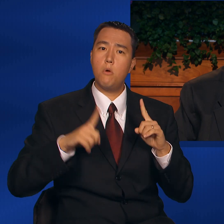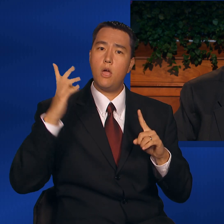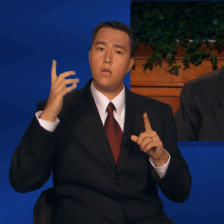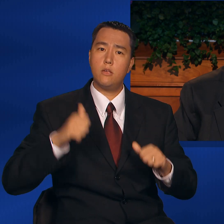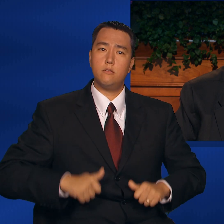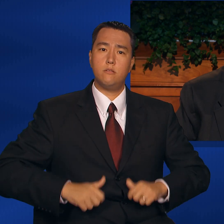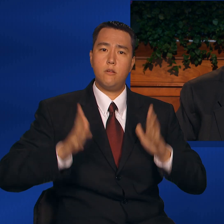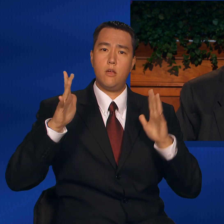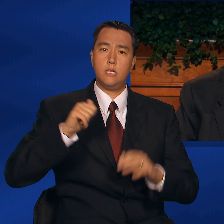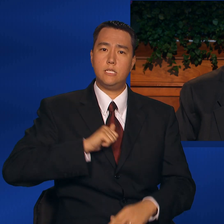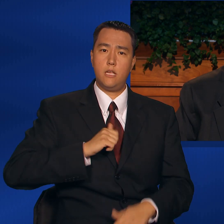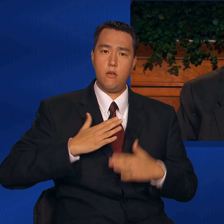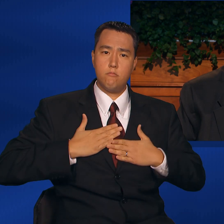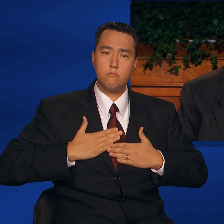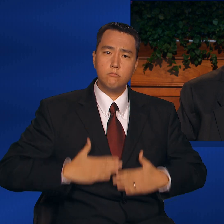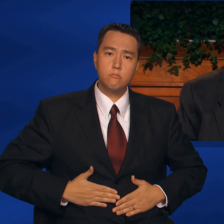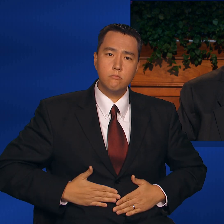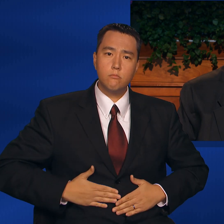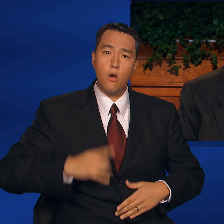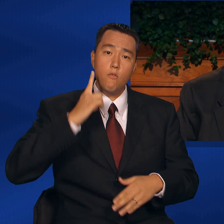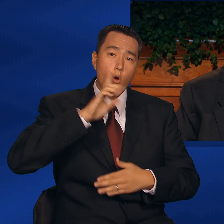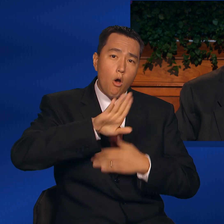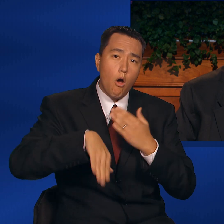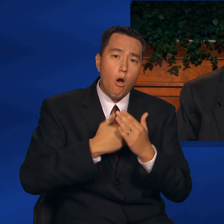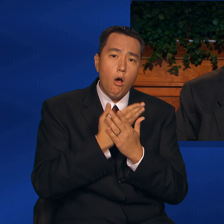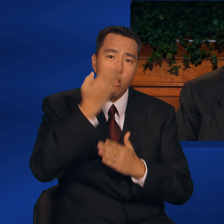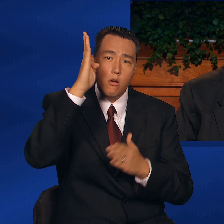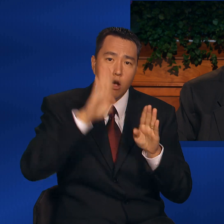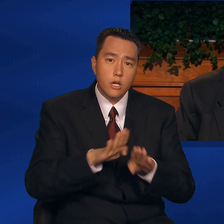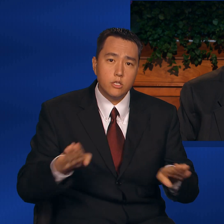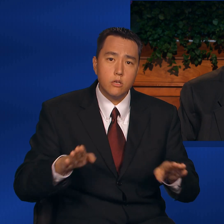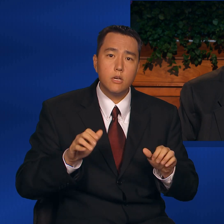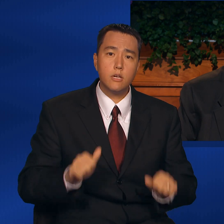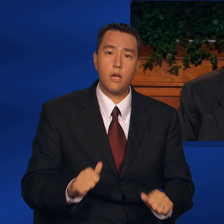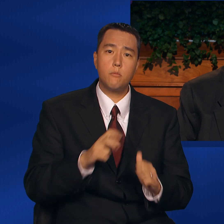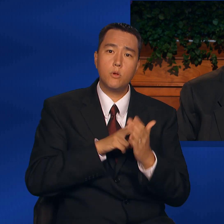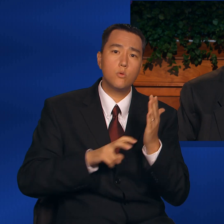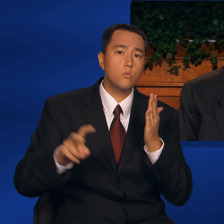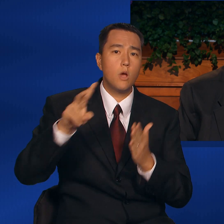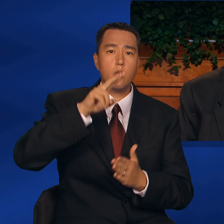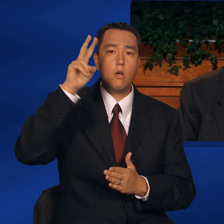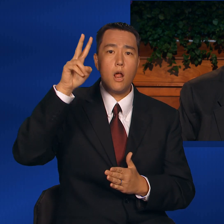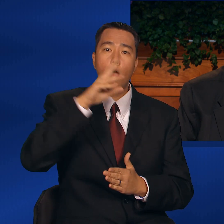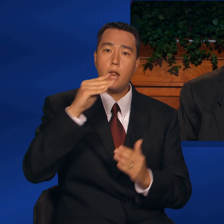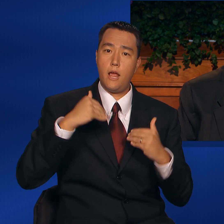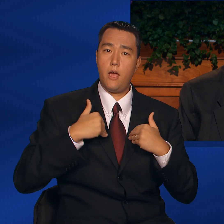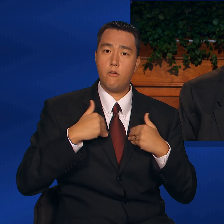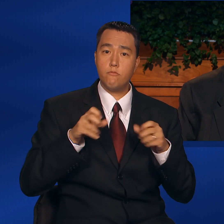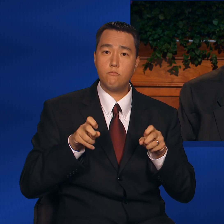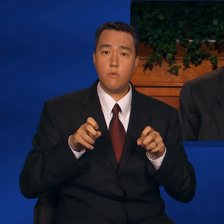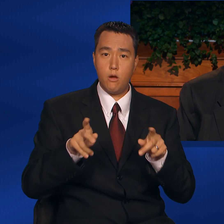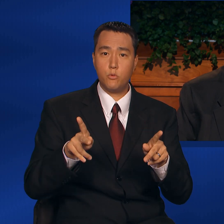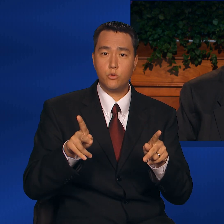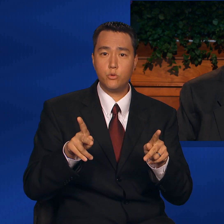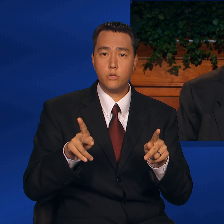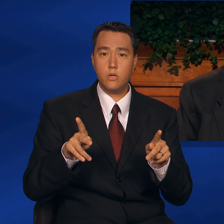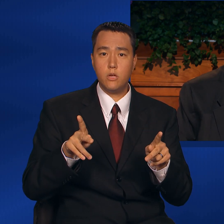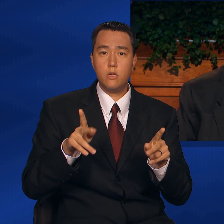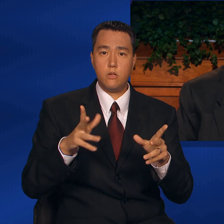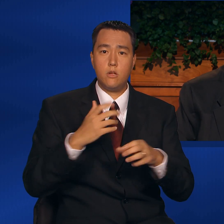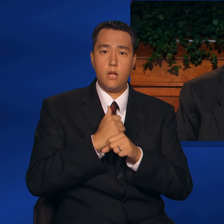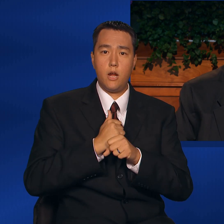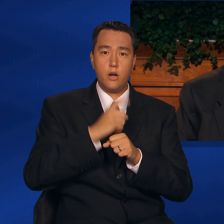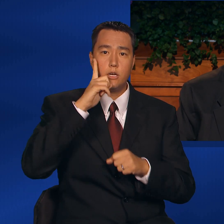gave Himself so that all of God's children could be resurrected and have the opportunity to